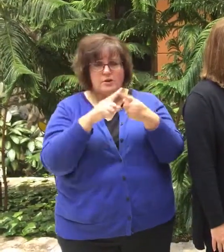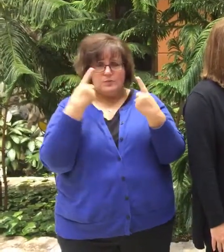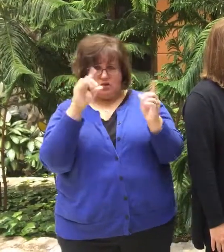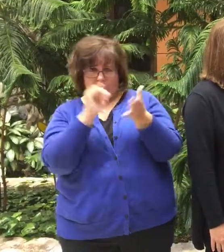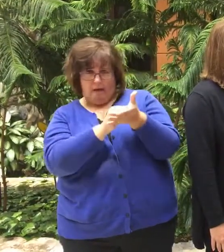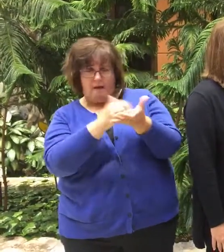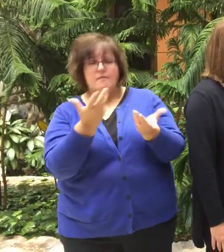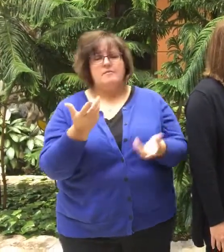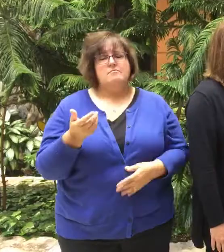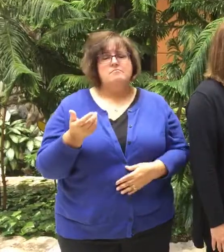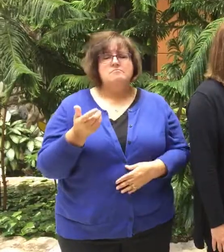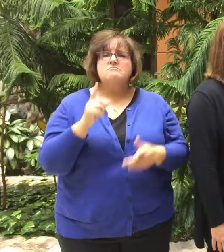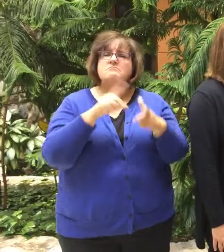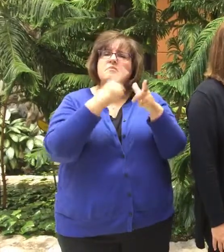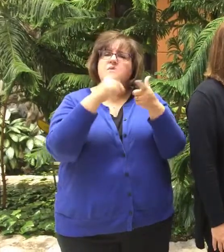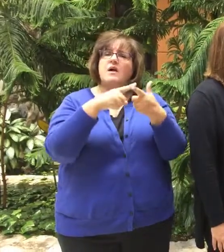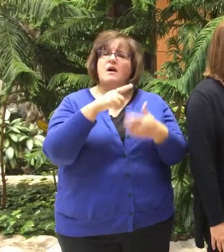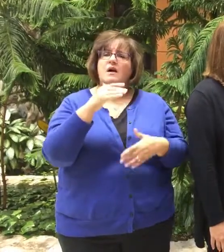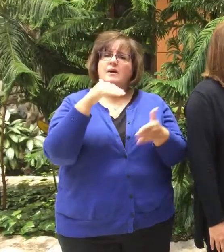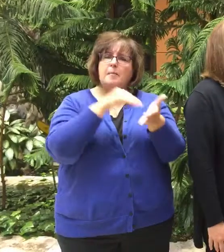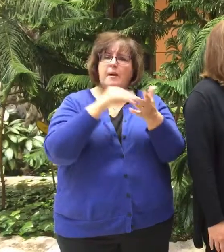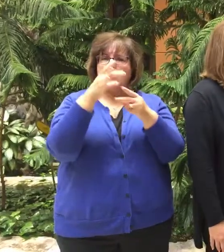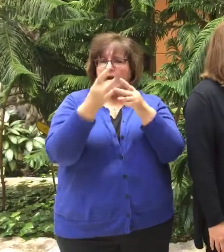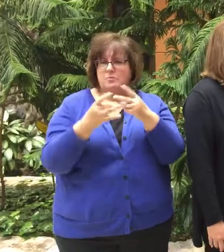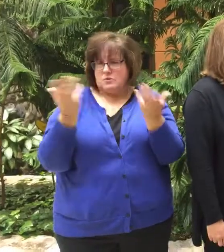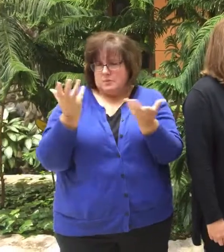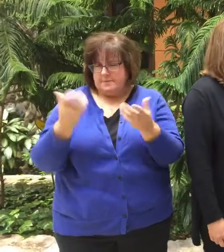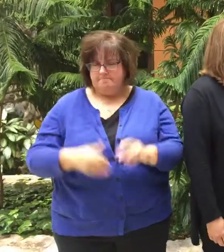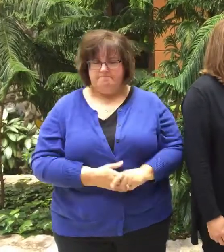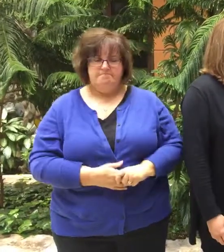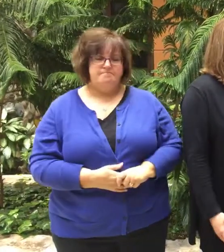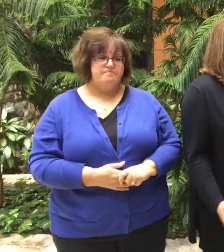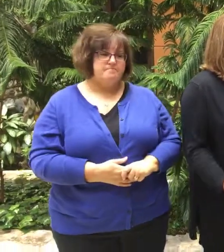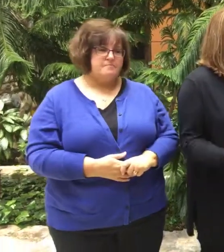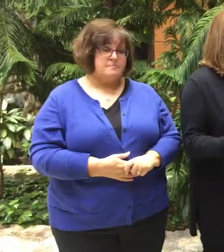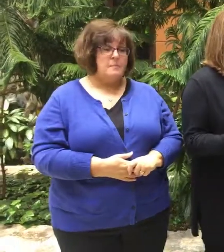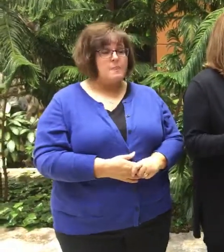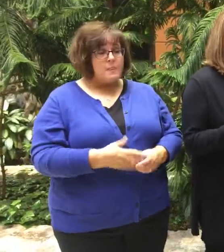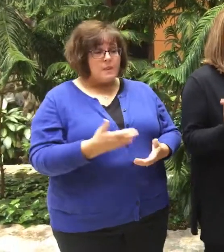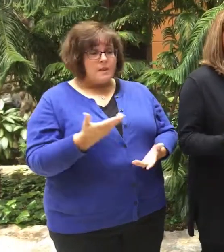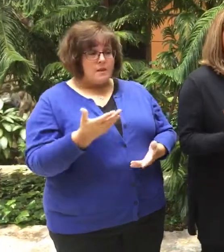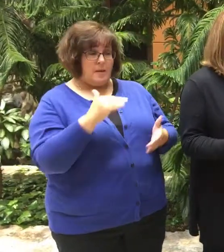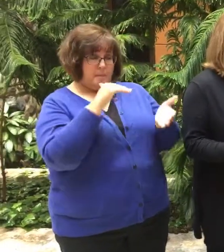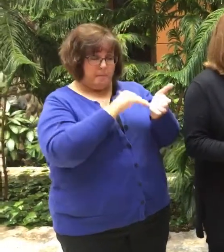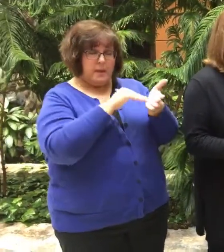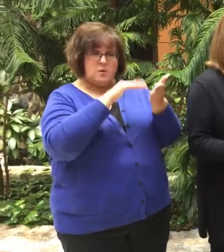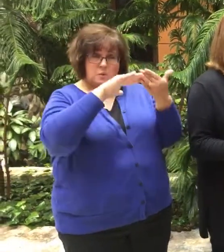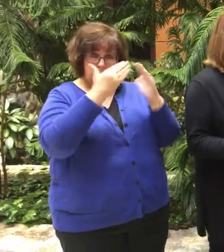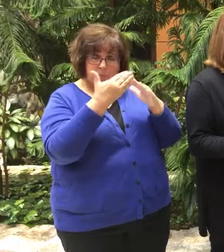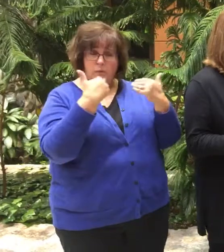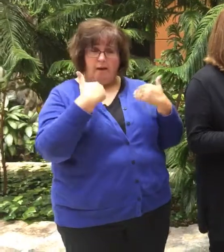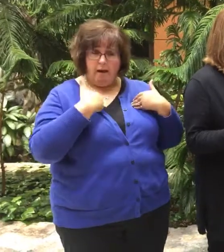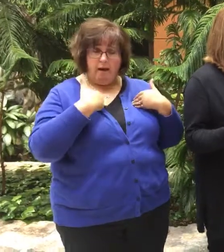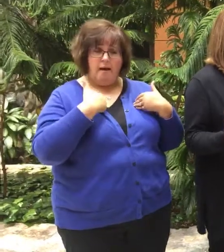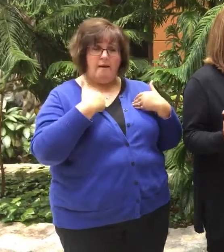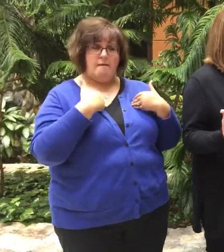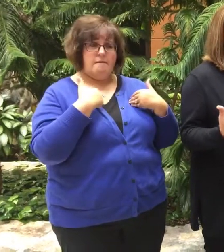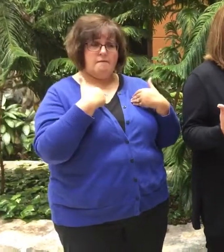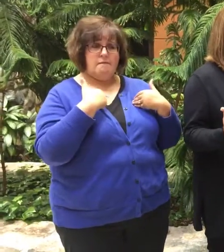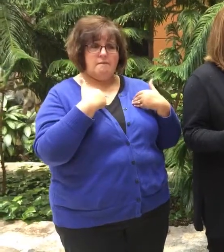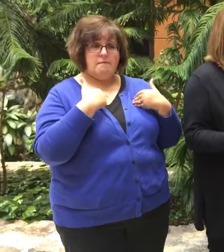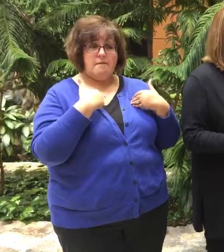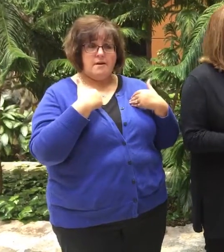and then what are our medical options. Okay. So, so does the medical community have like a certain,